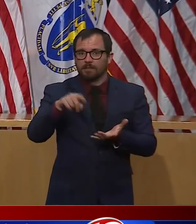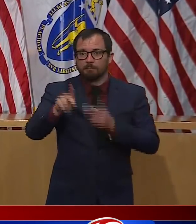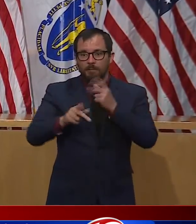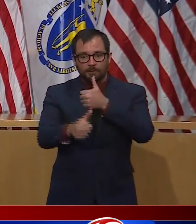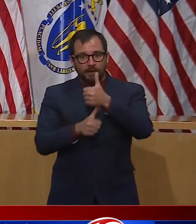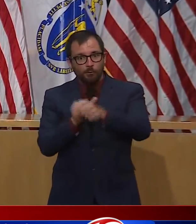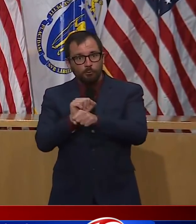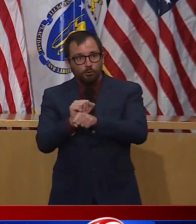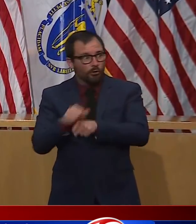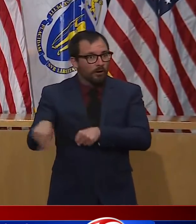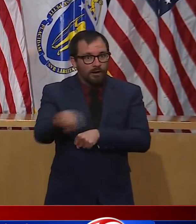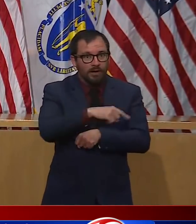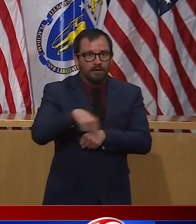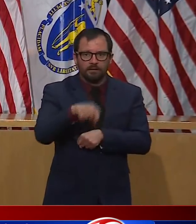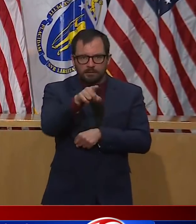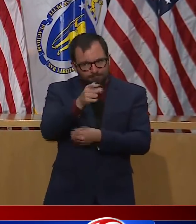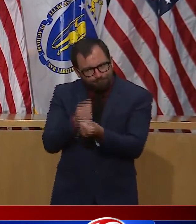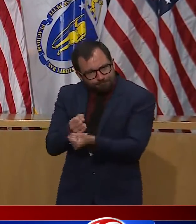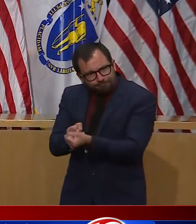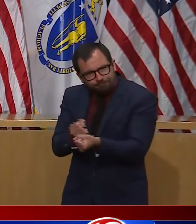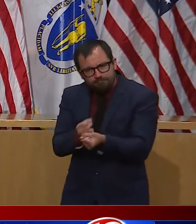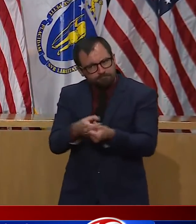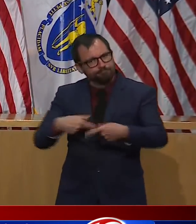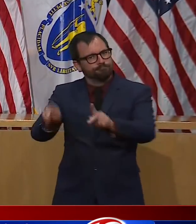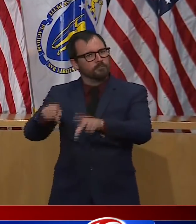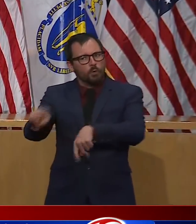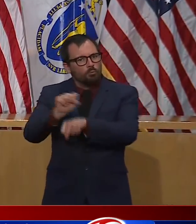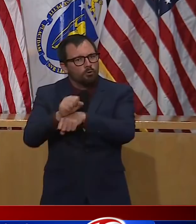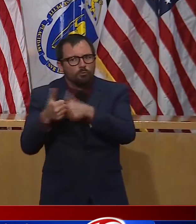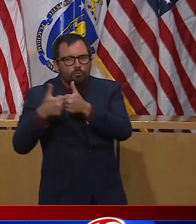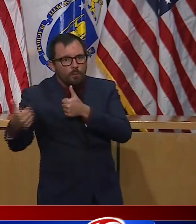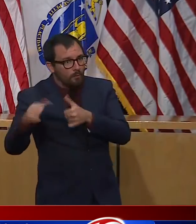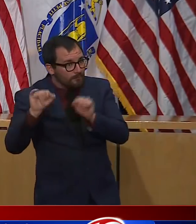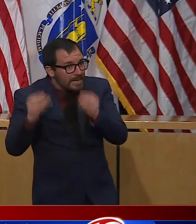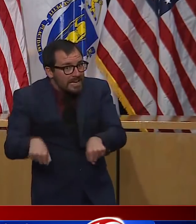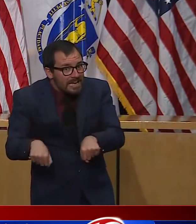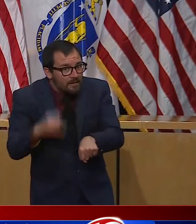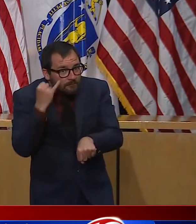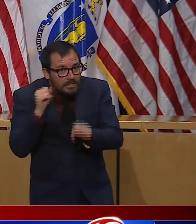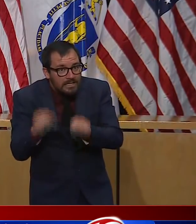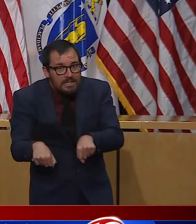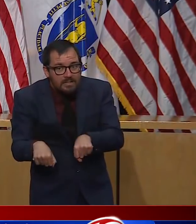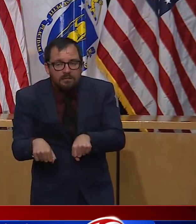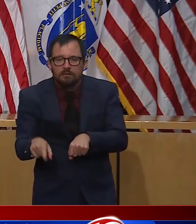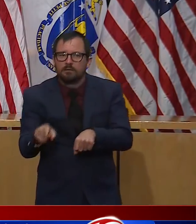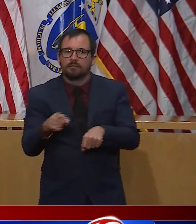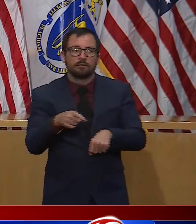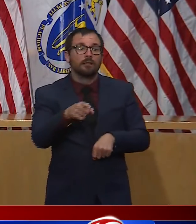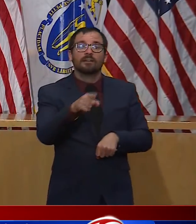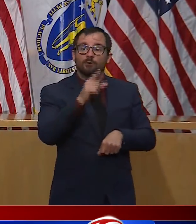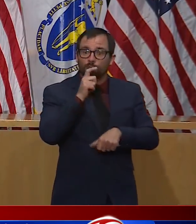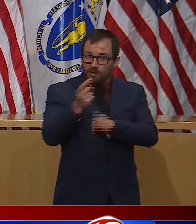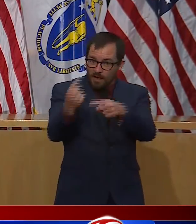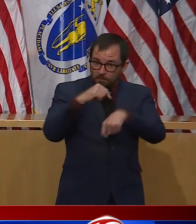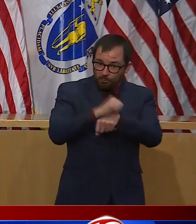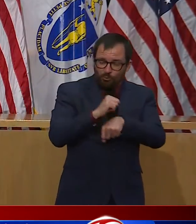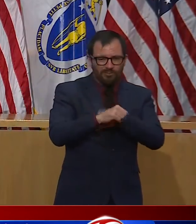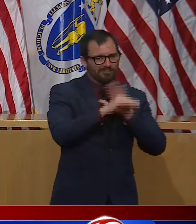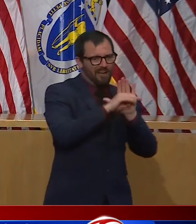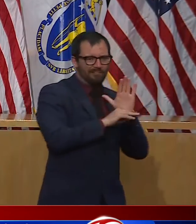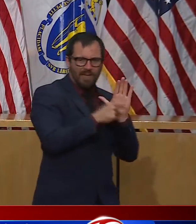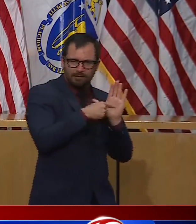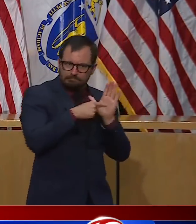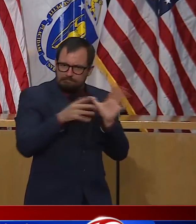guidance that our team developed to prevent further spread. Sticking with these critical tasks is